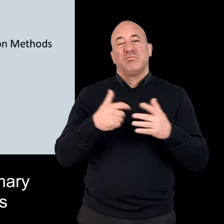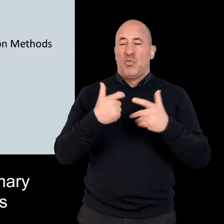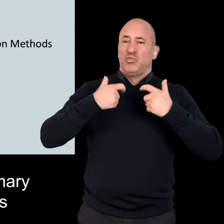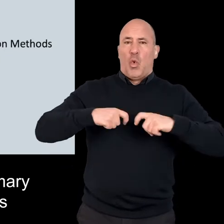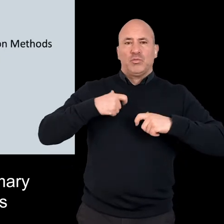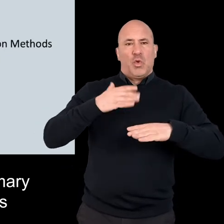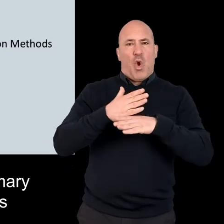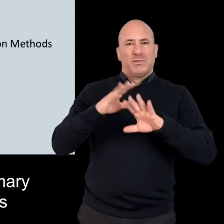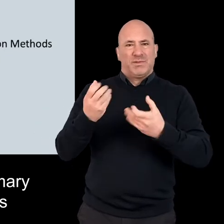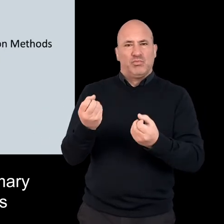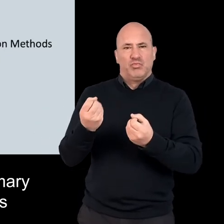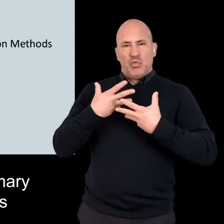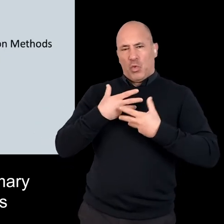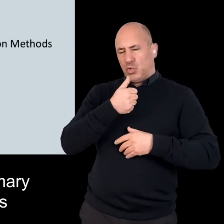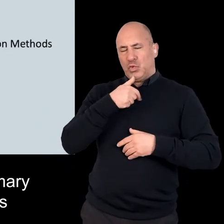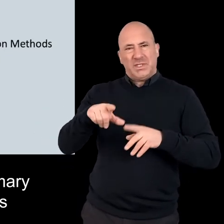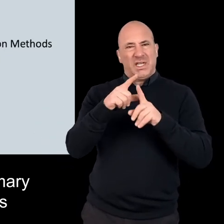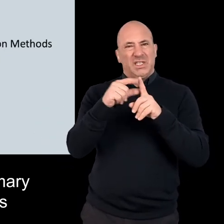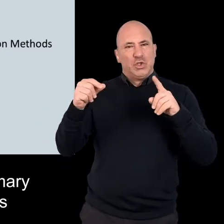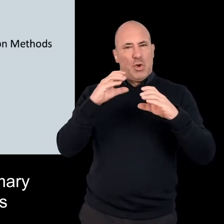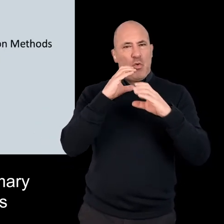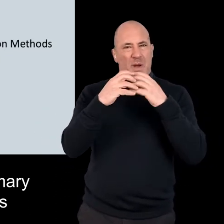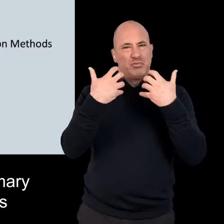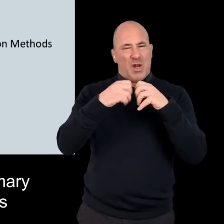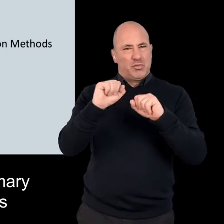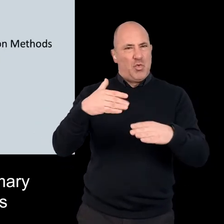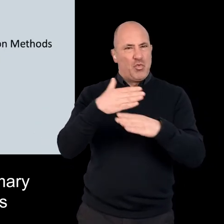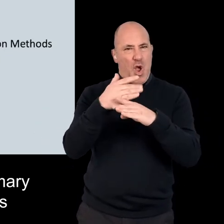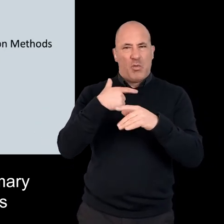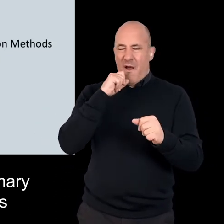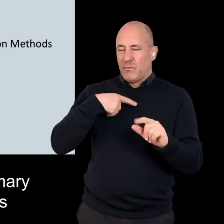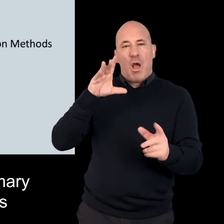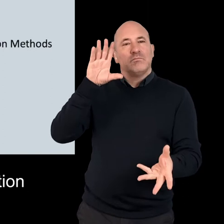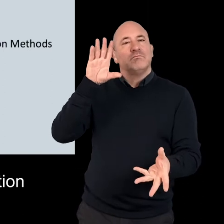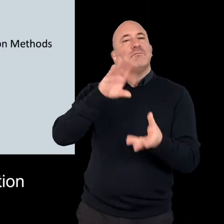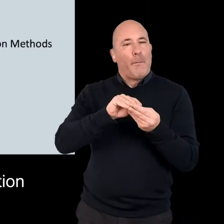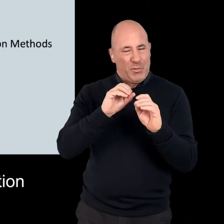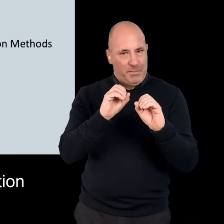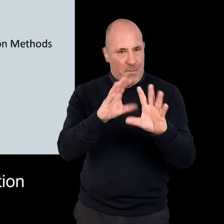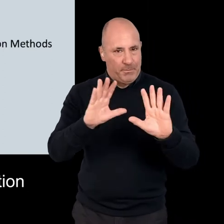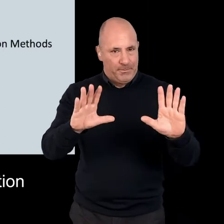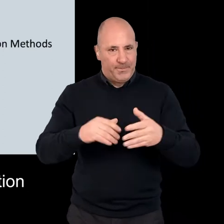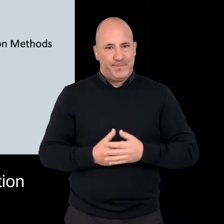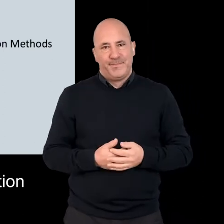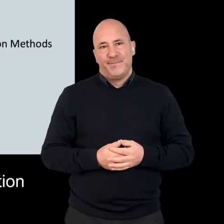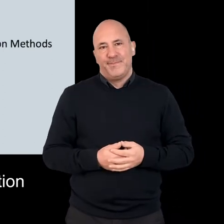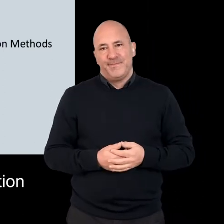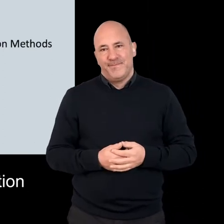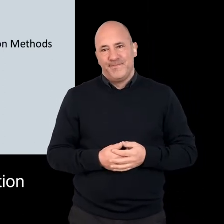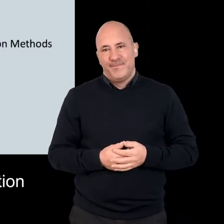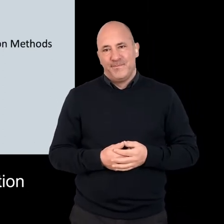We're going to give you a summary of what social workers told us about using digital communication